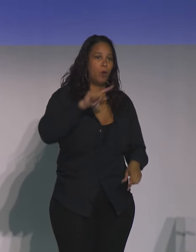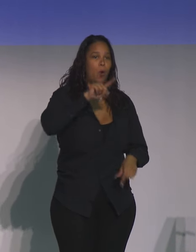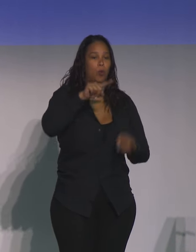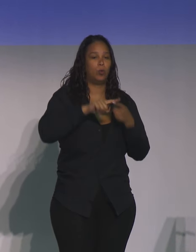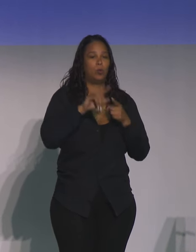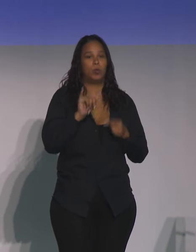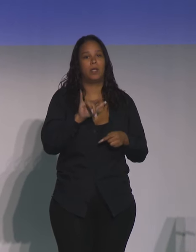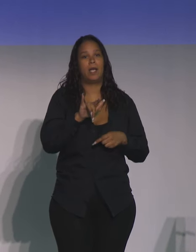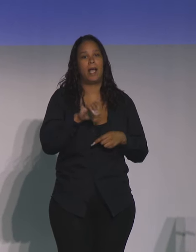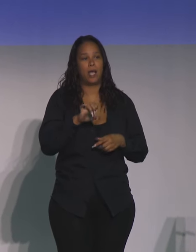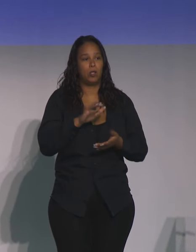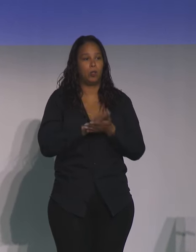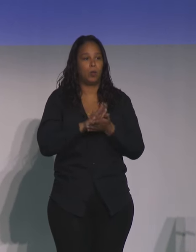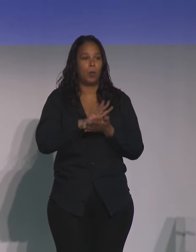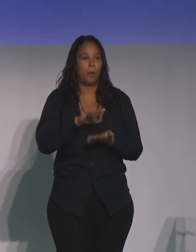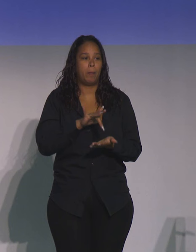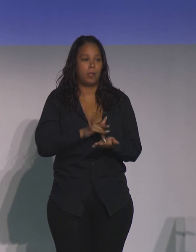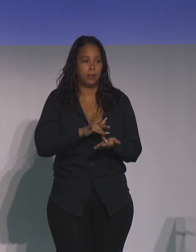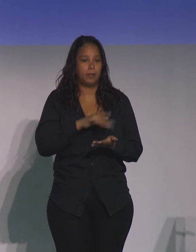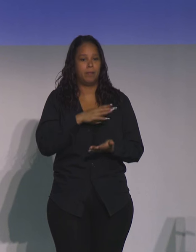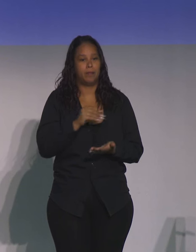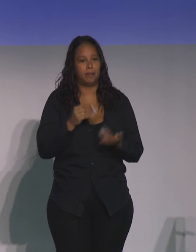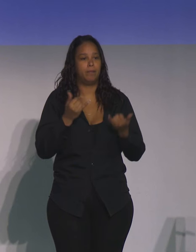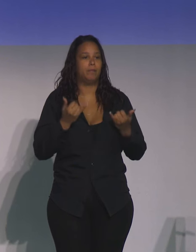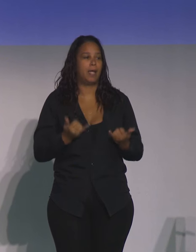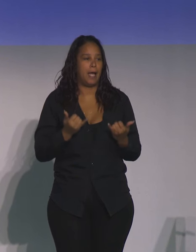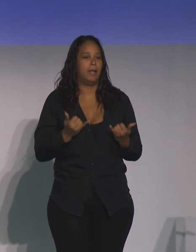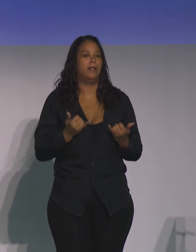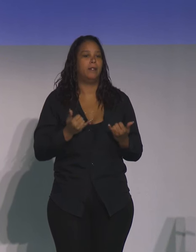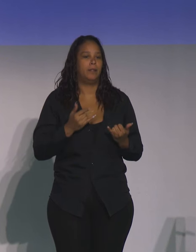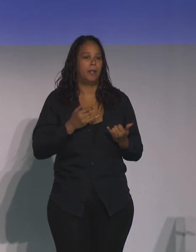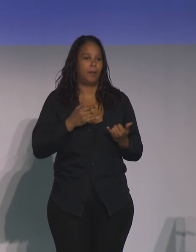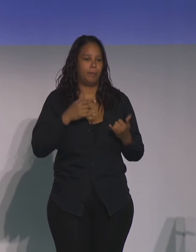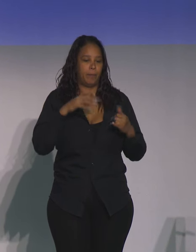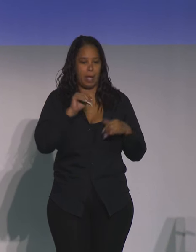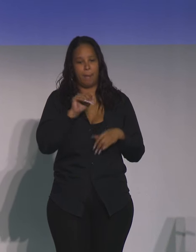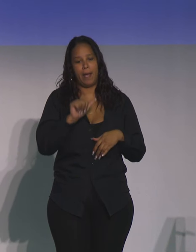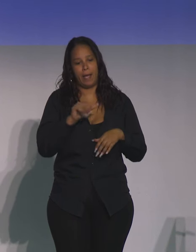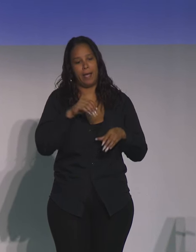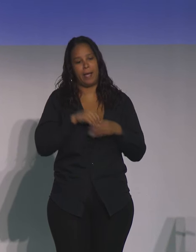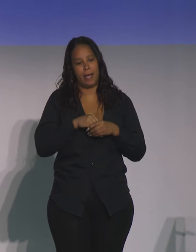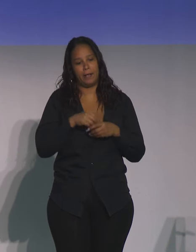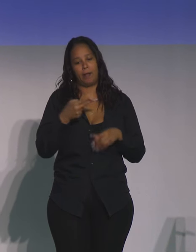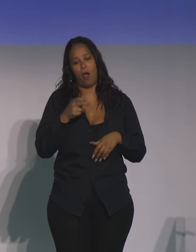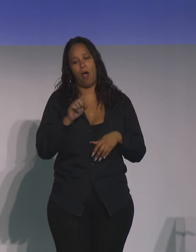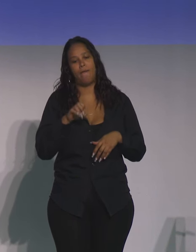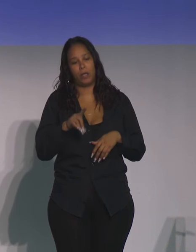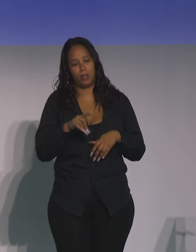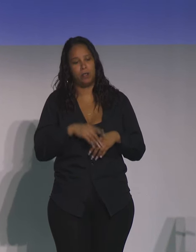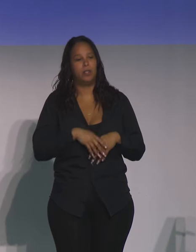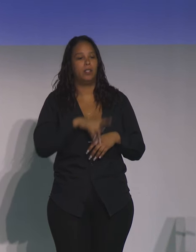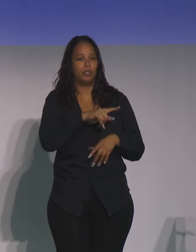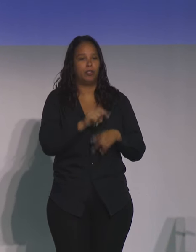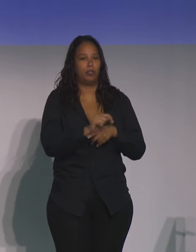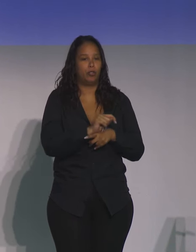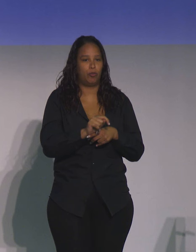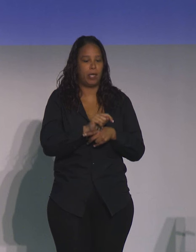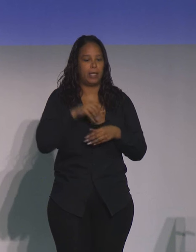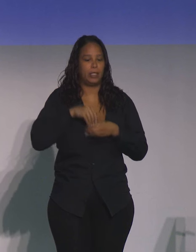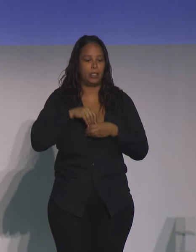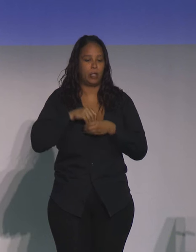School of Medicine, and then again her master's at public health at Harvard. She trained in internal medicine at Mass General.